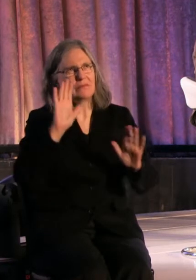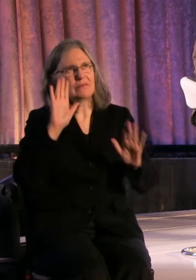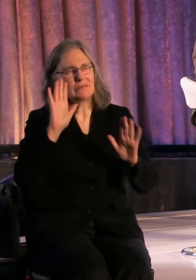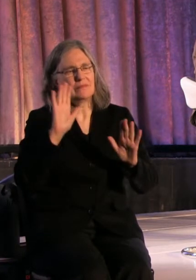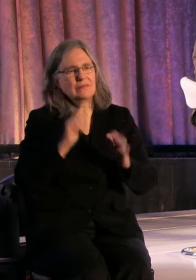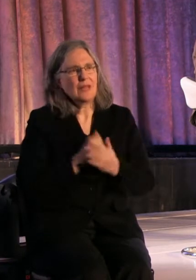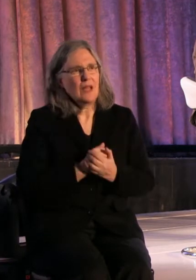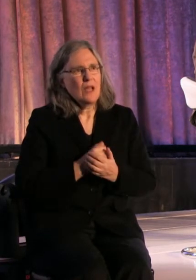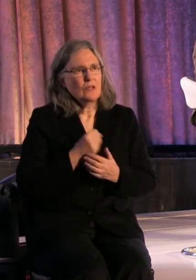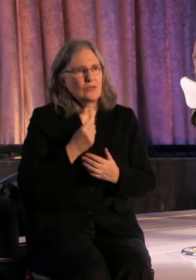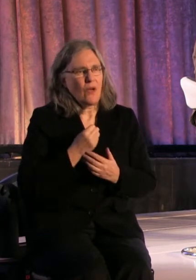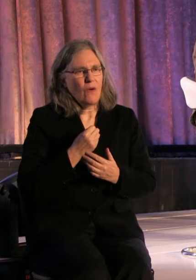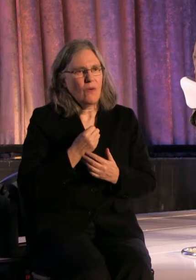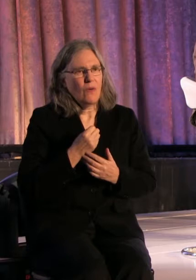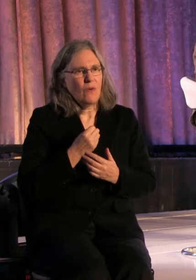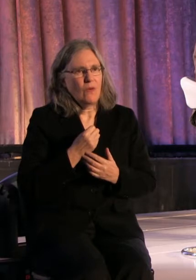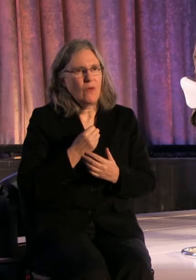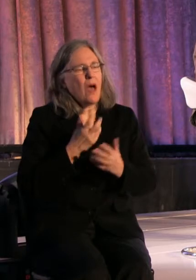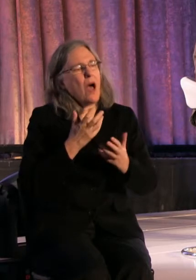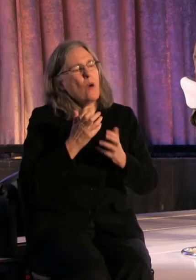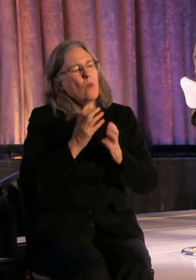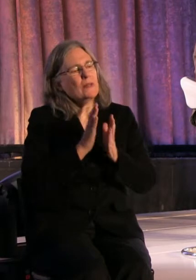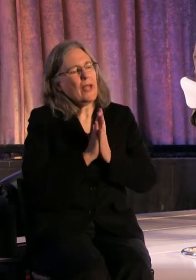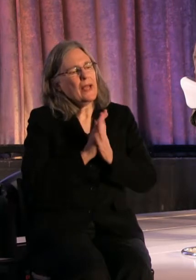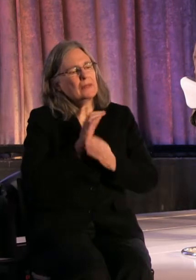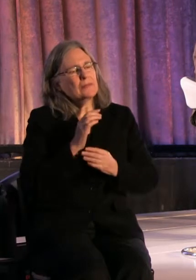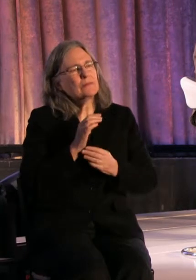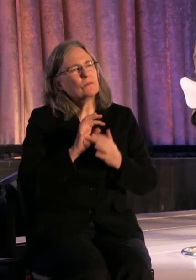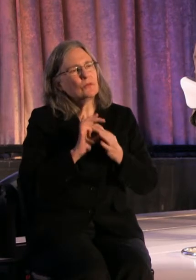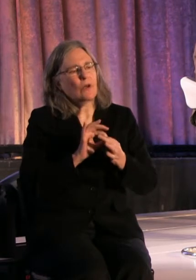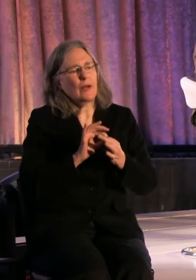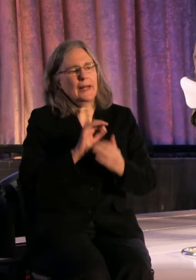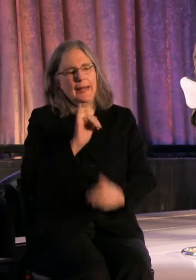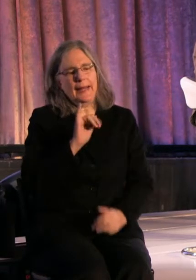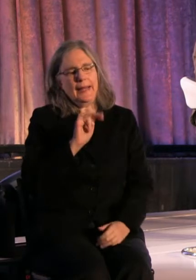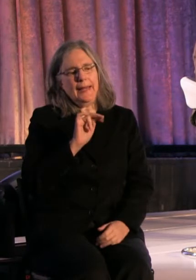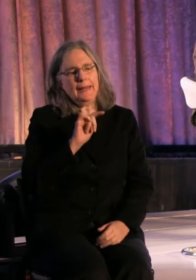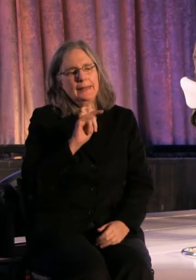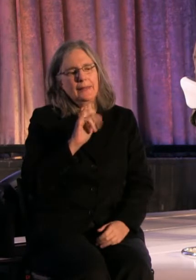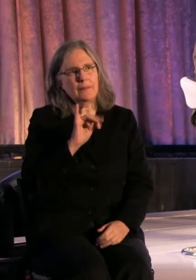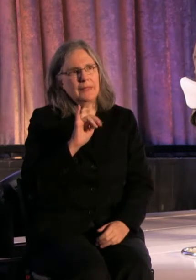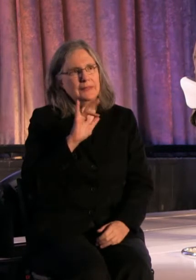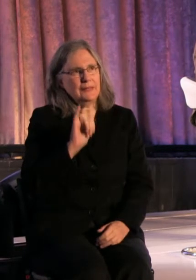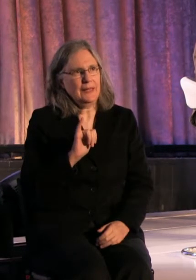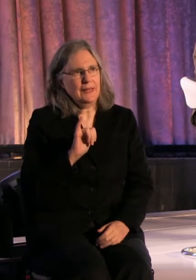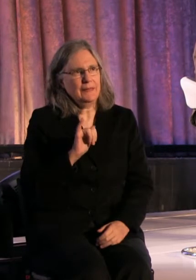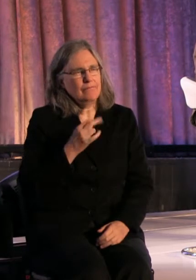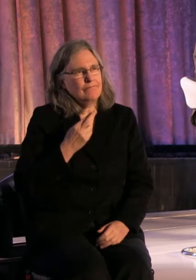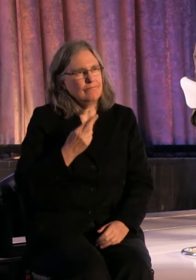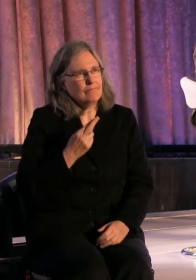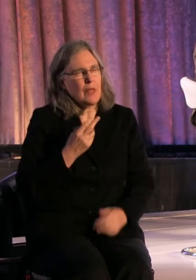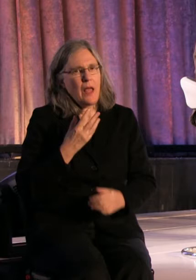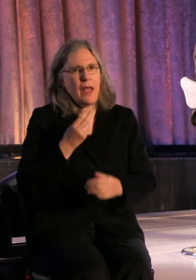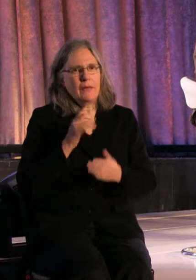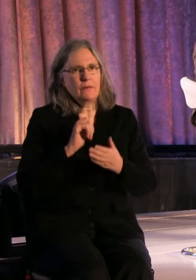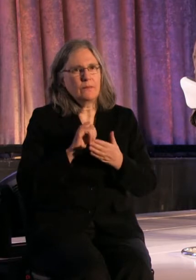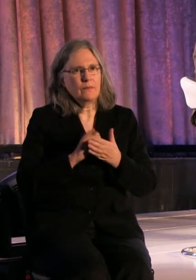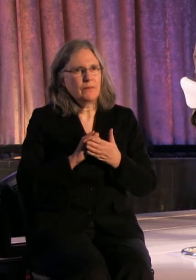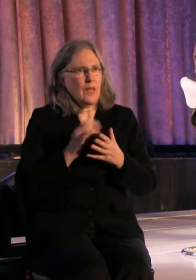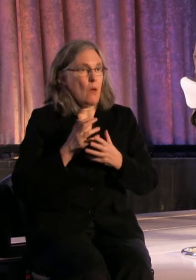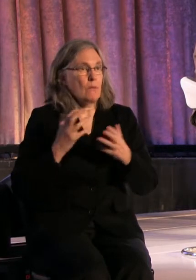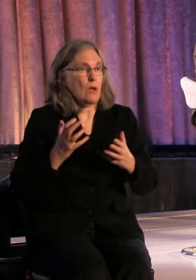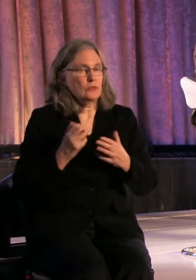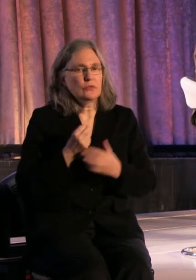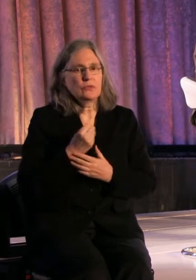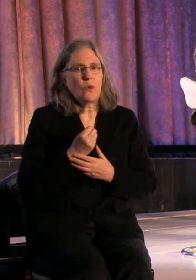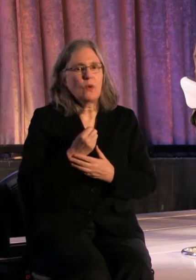So I want to ask you guys about intimacy and the scale of it. For you,